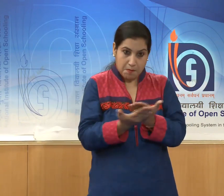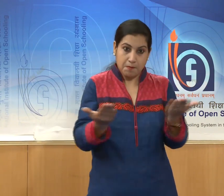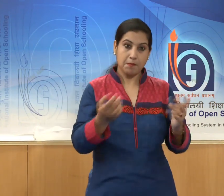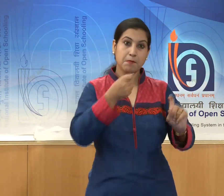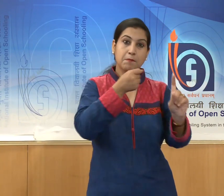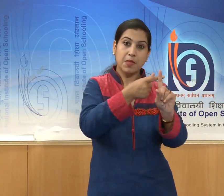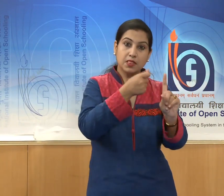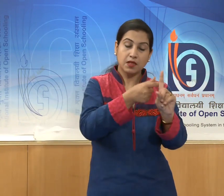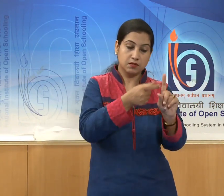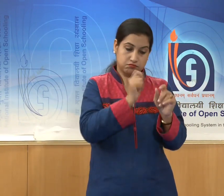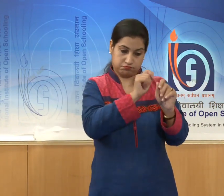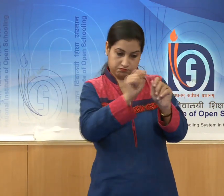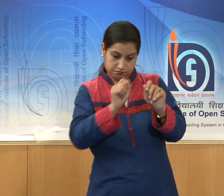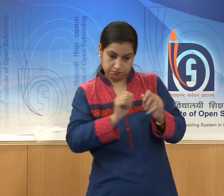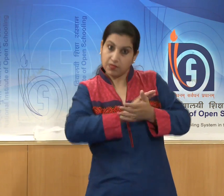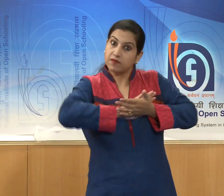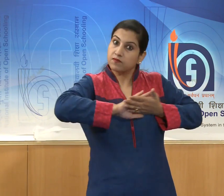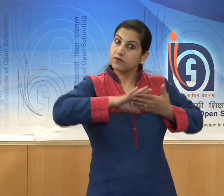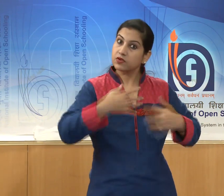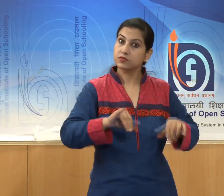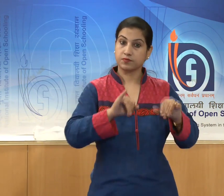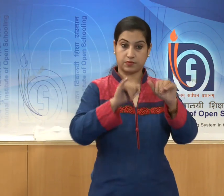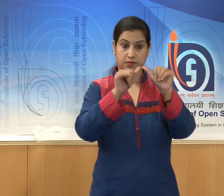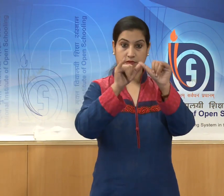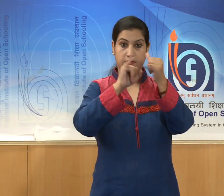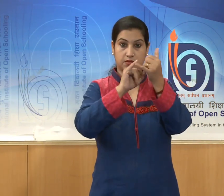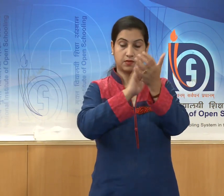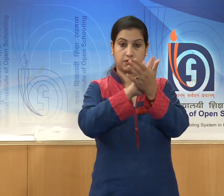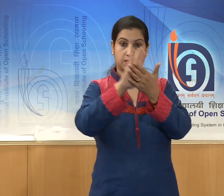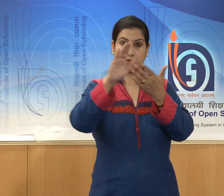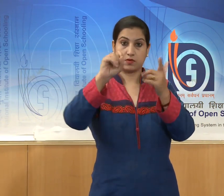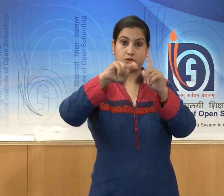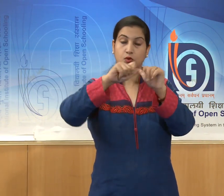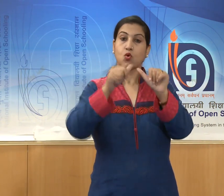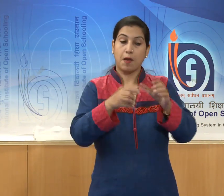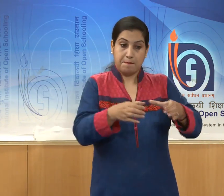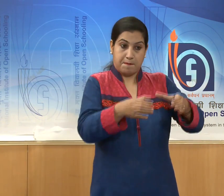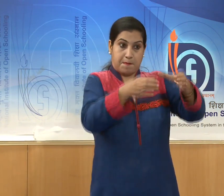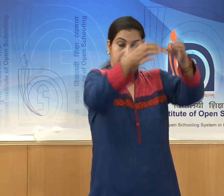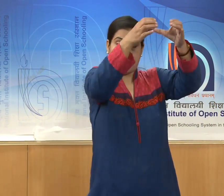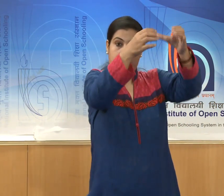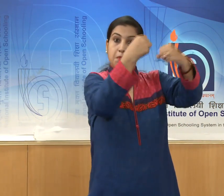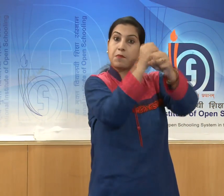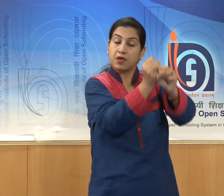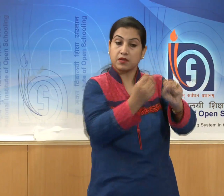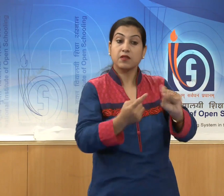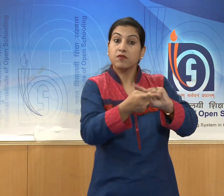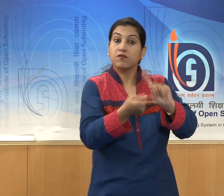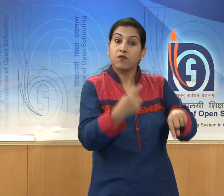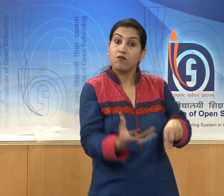Oshokan pillars have been found in